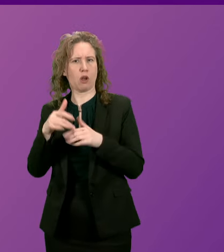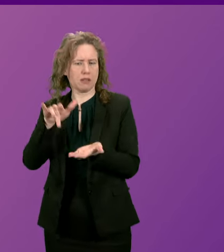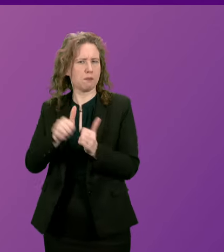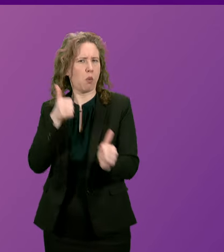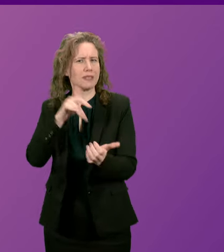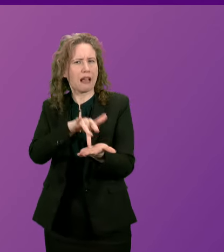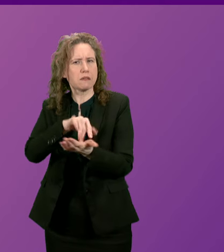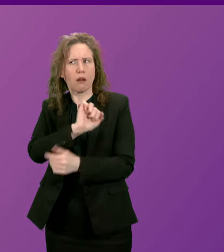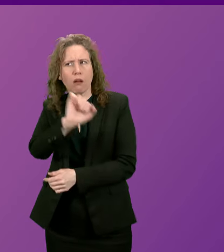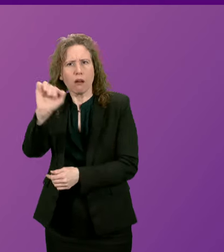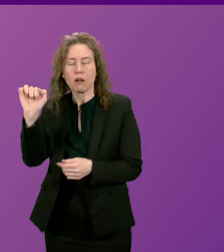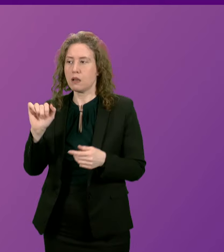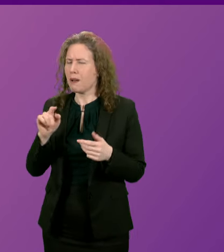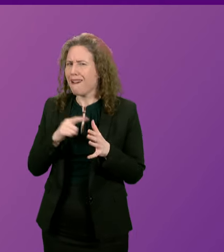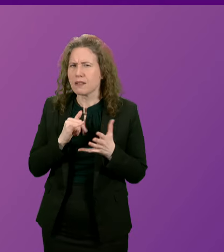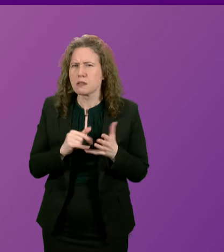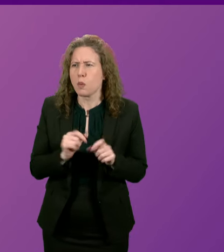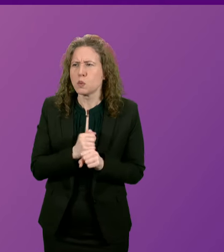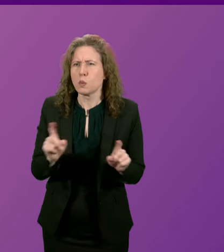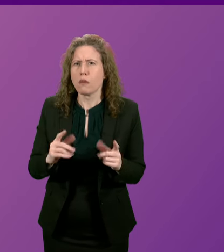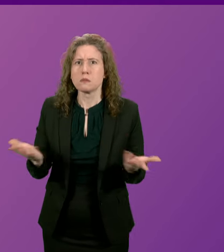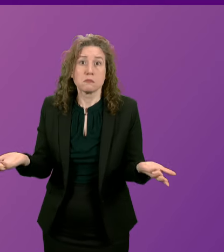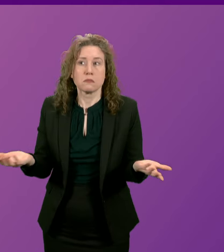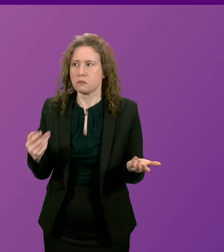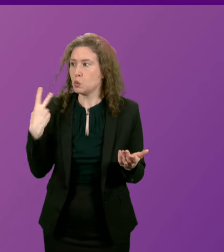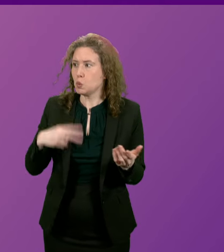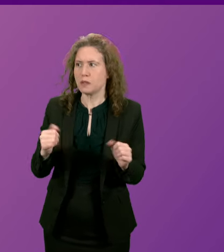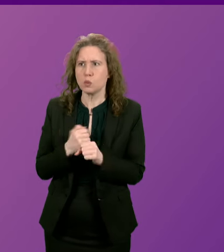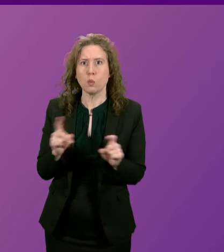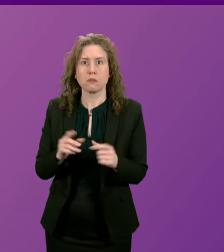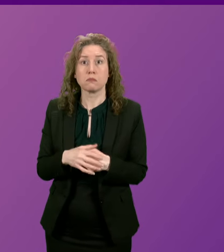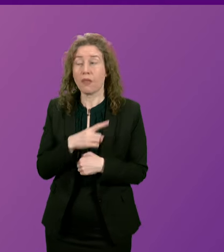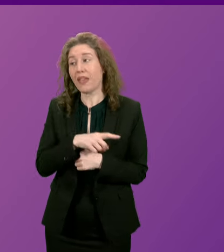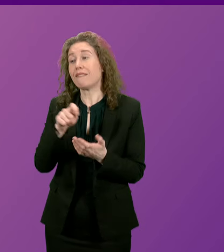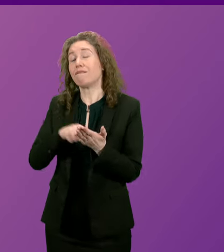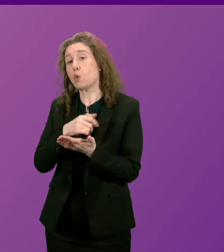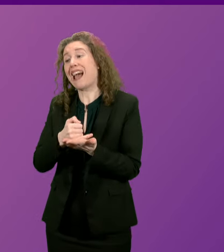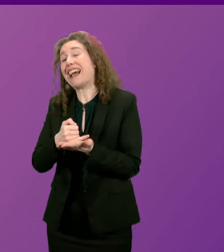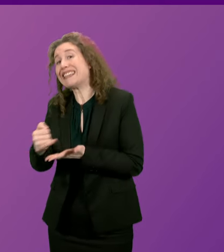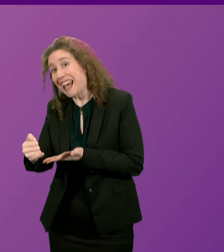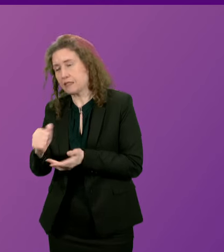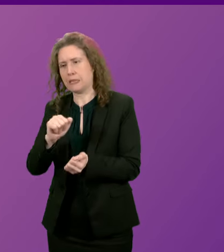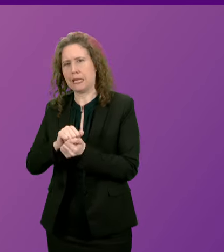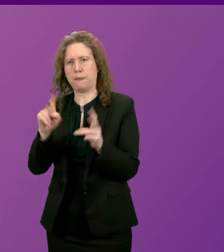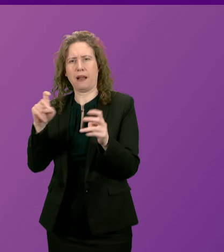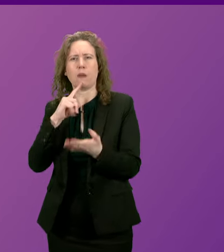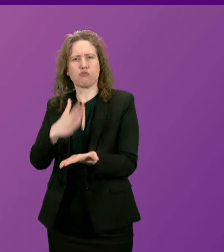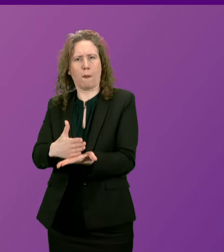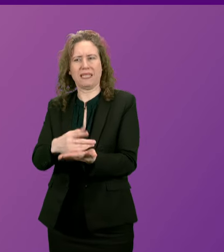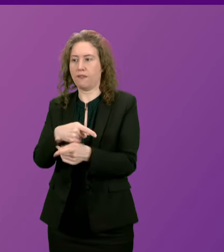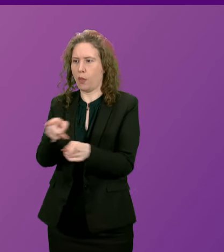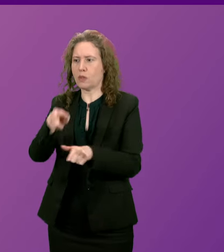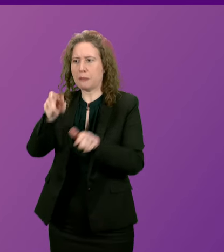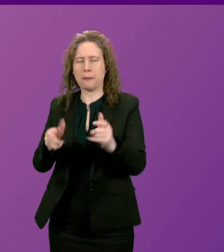And what have Anasarwar and the Labour Party done in the last two weeks? They voted against keeping the promise to care